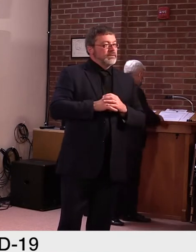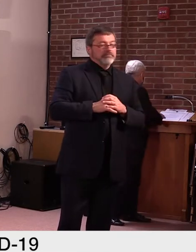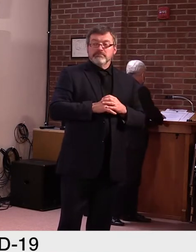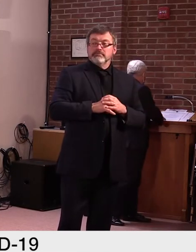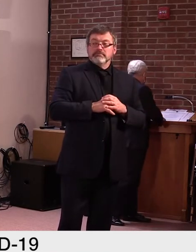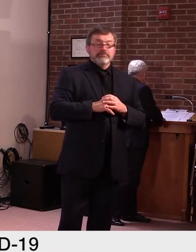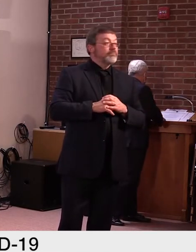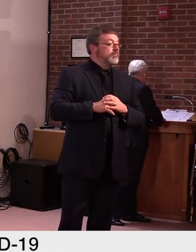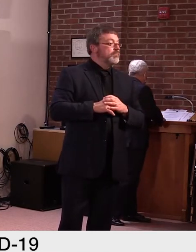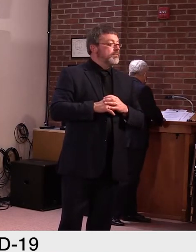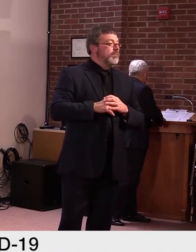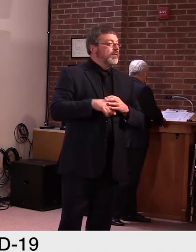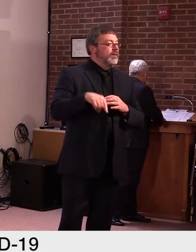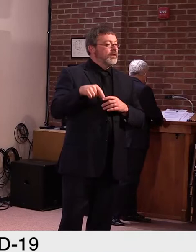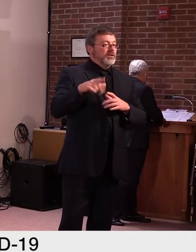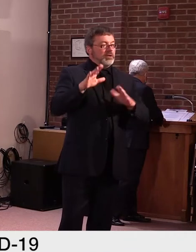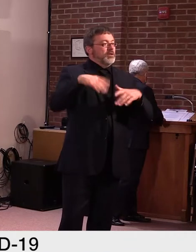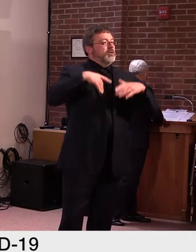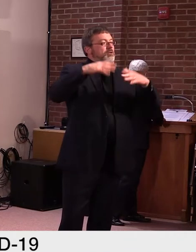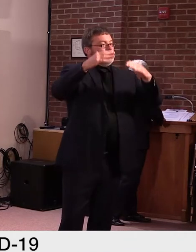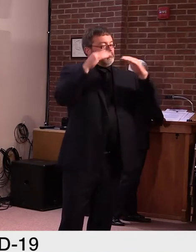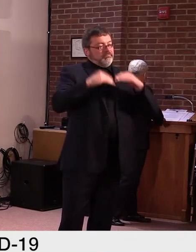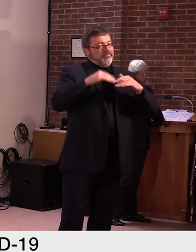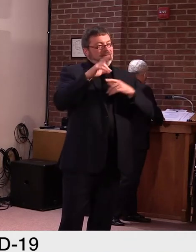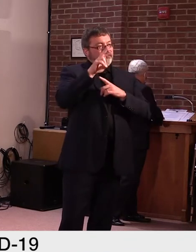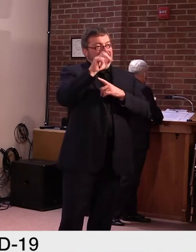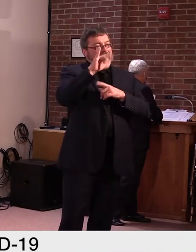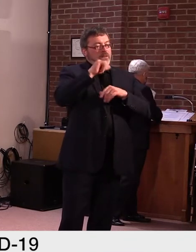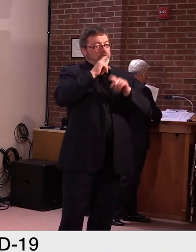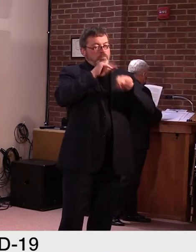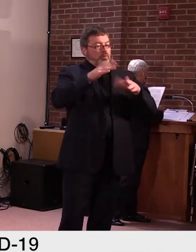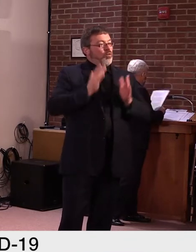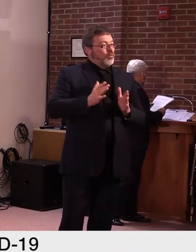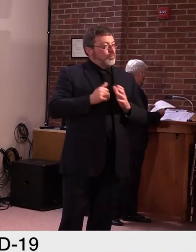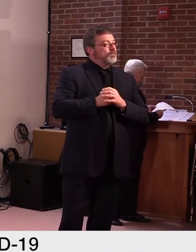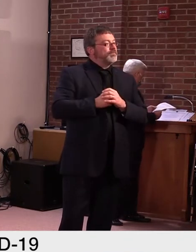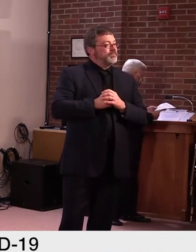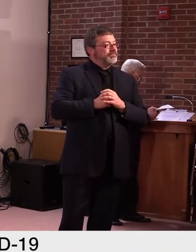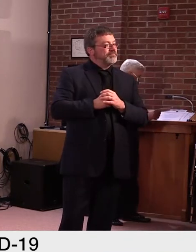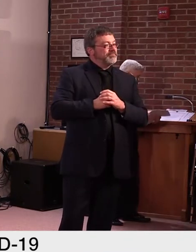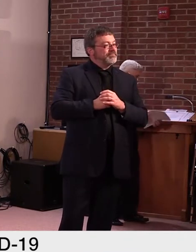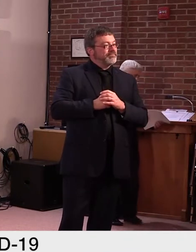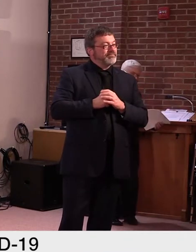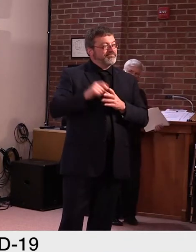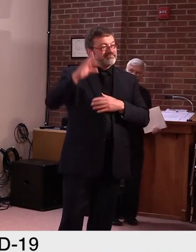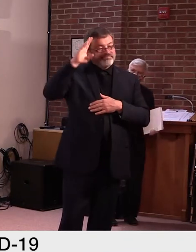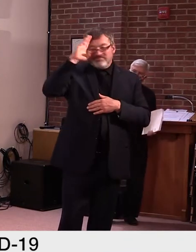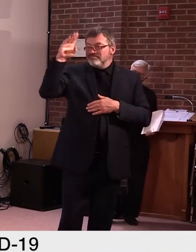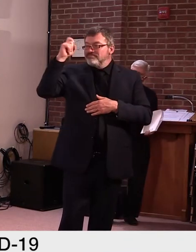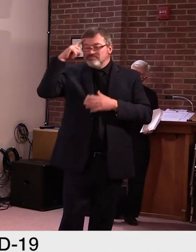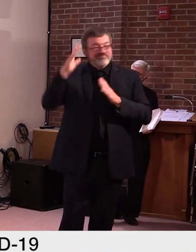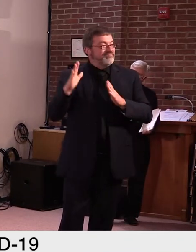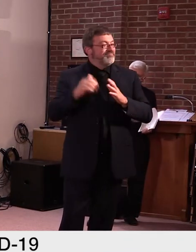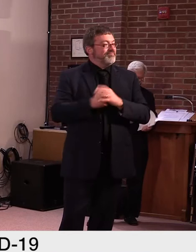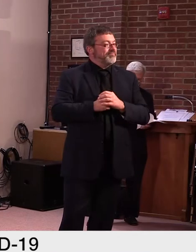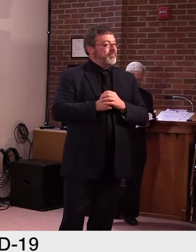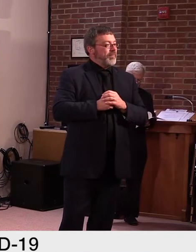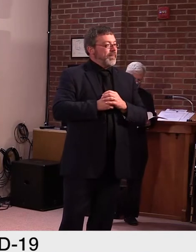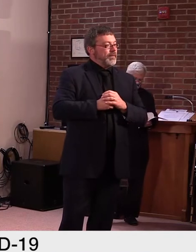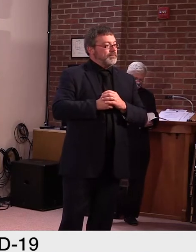Hi, governor. I had also planned to ask about Mike Donahue's Times article regarding,